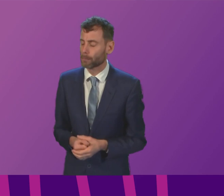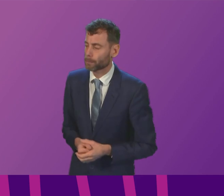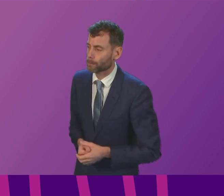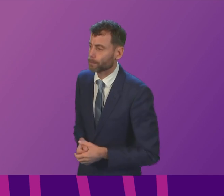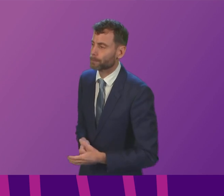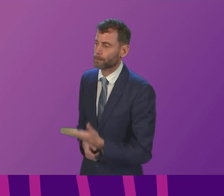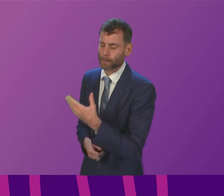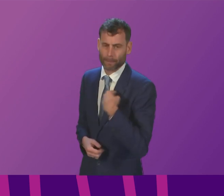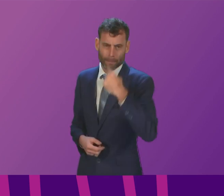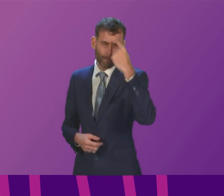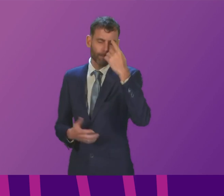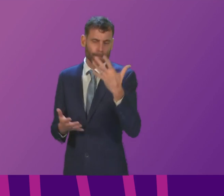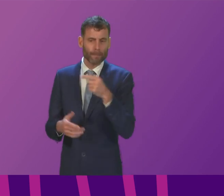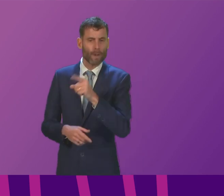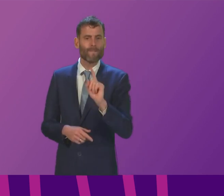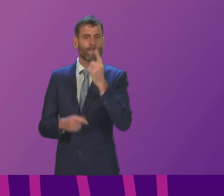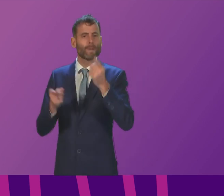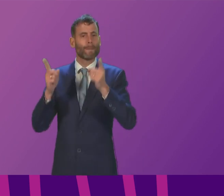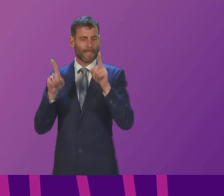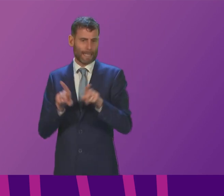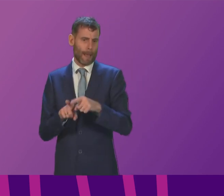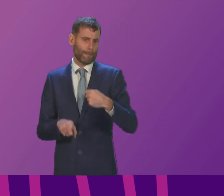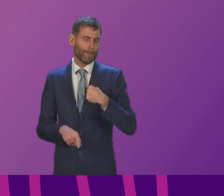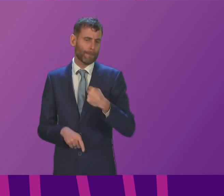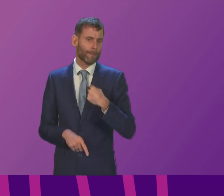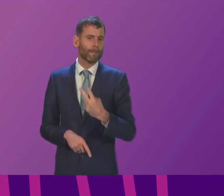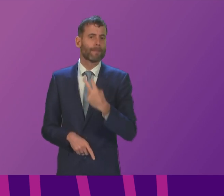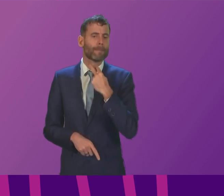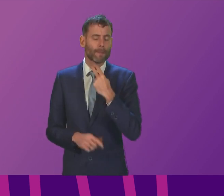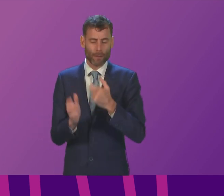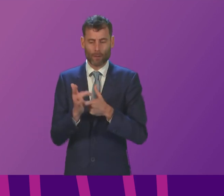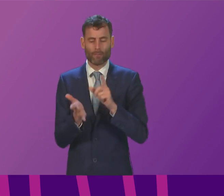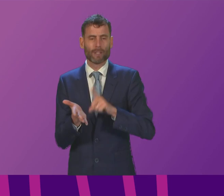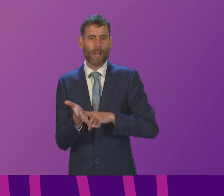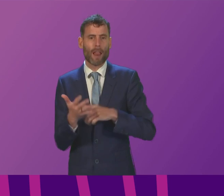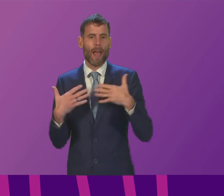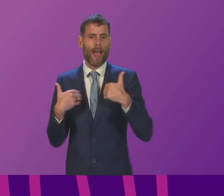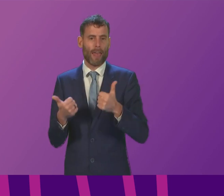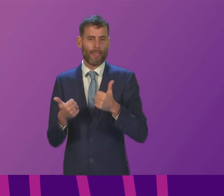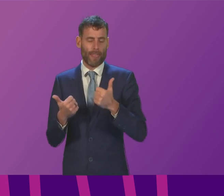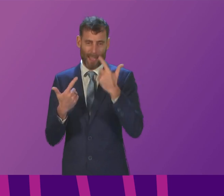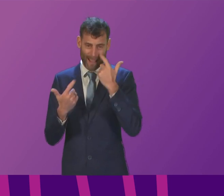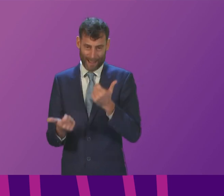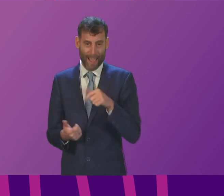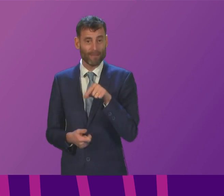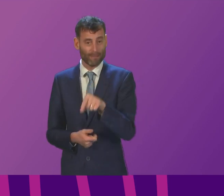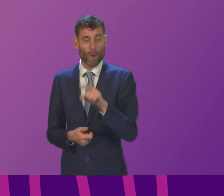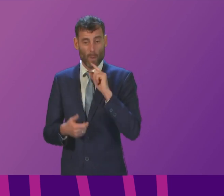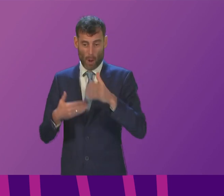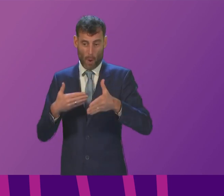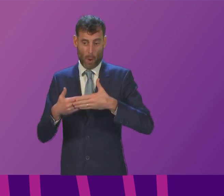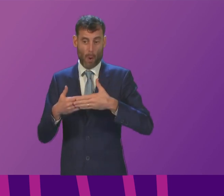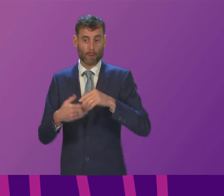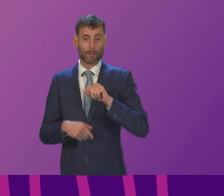disappointment and deep concern at the announcement by Rochelle Healthcare that their guardian facility in Garvin and my constituency will close in